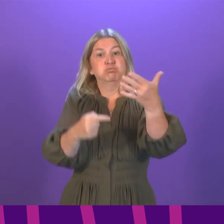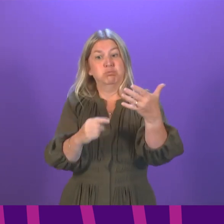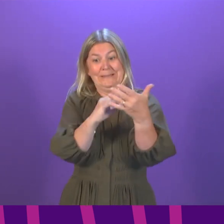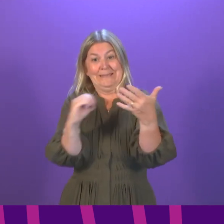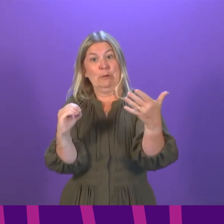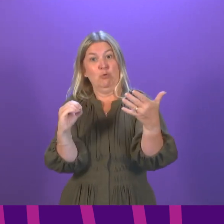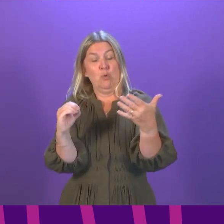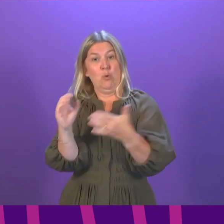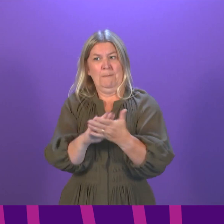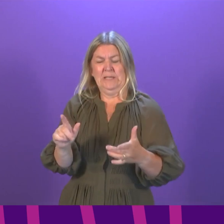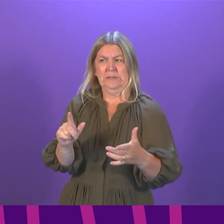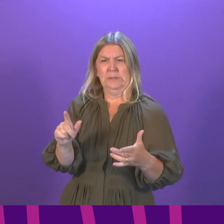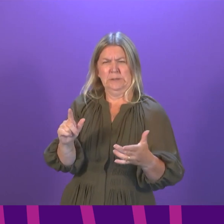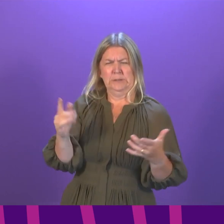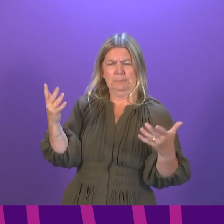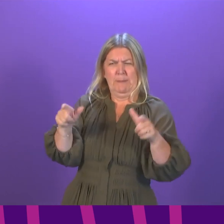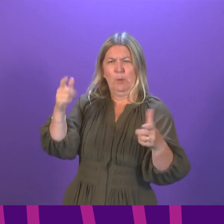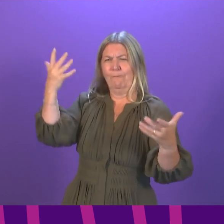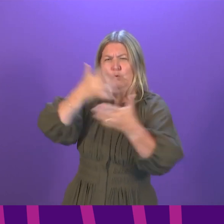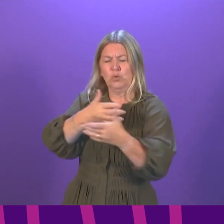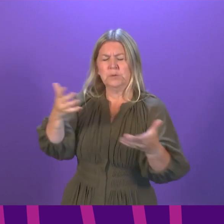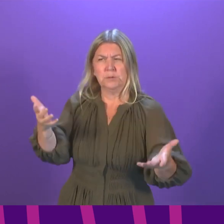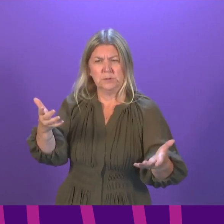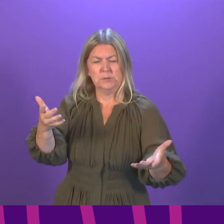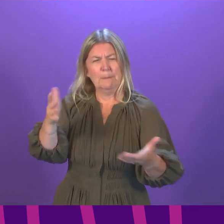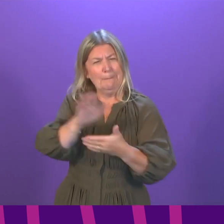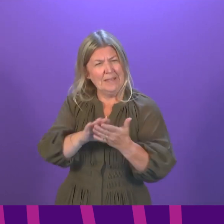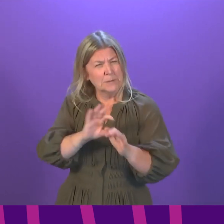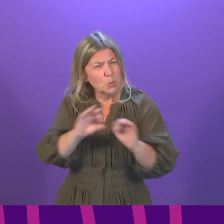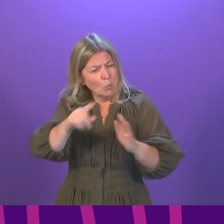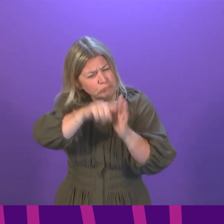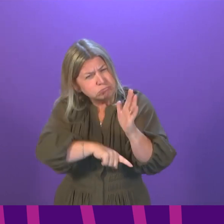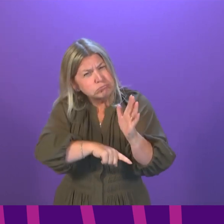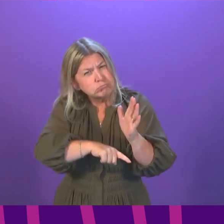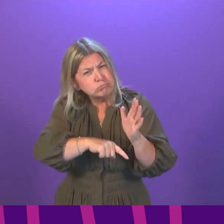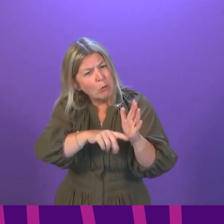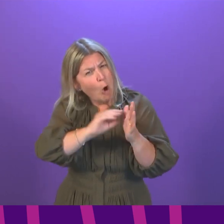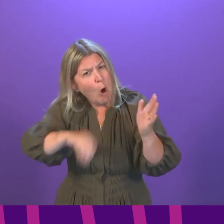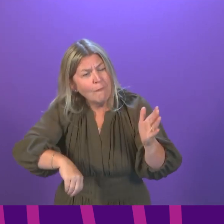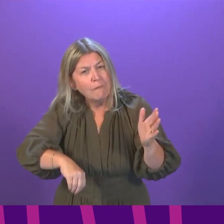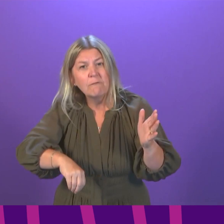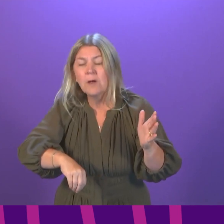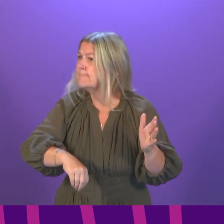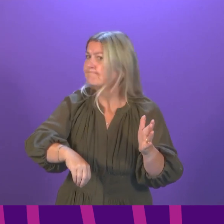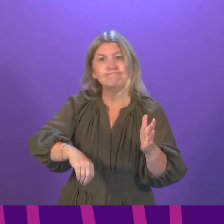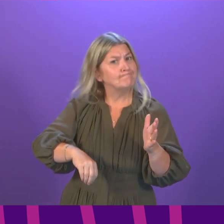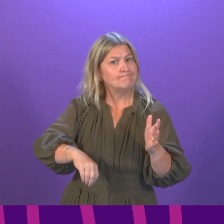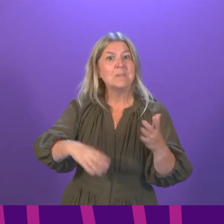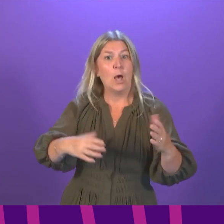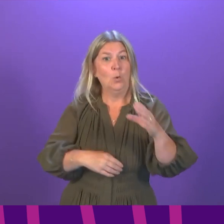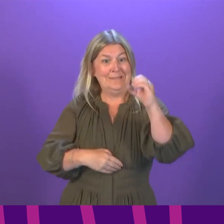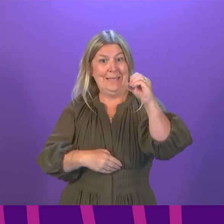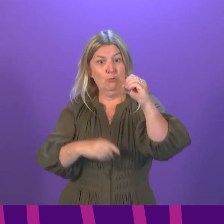implies no restrictions, yet many restraints remained in place. We have now moved beyond level zero.